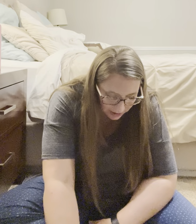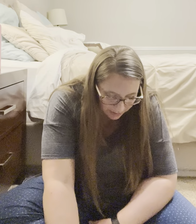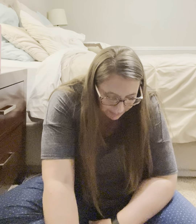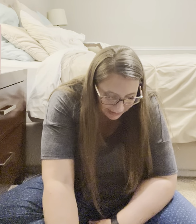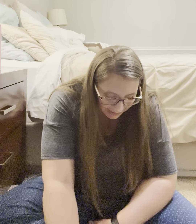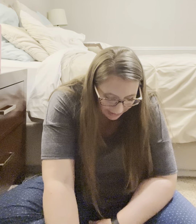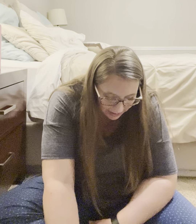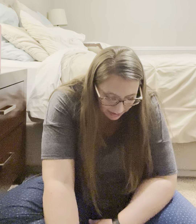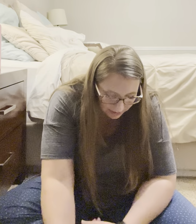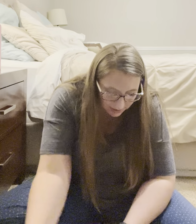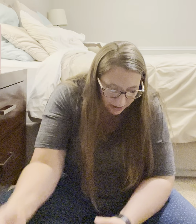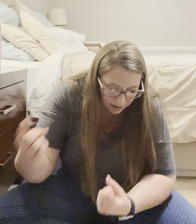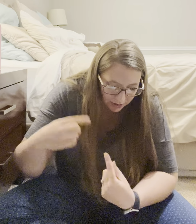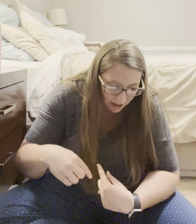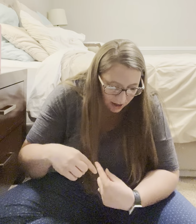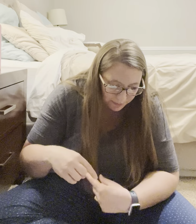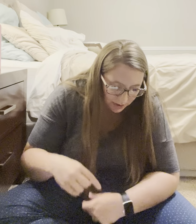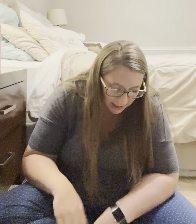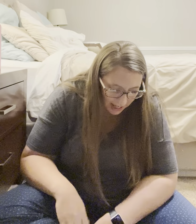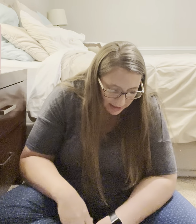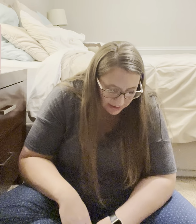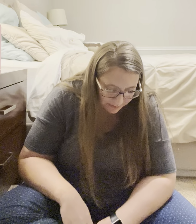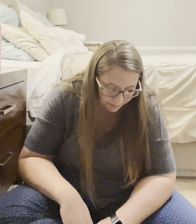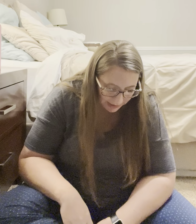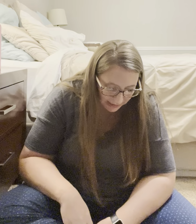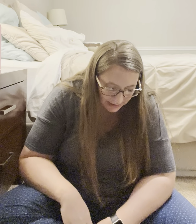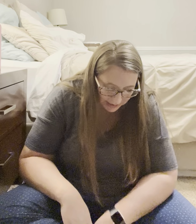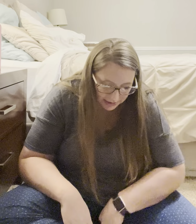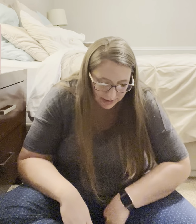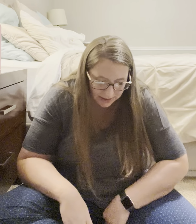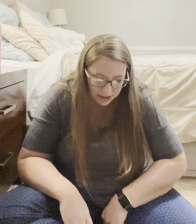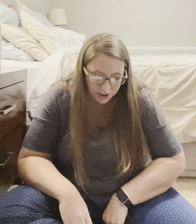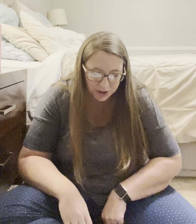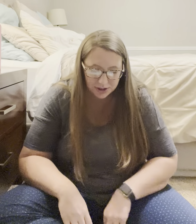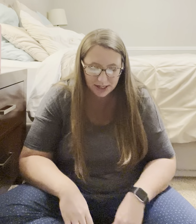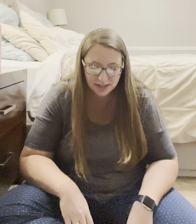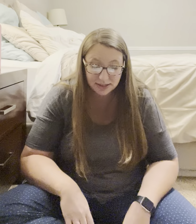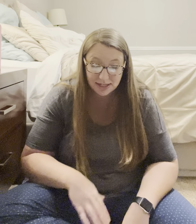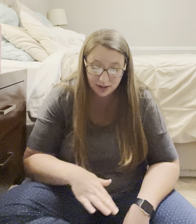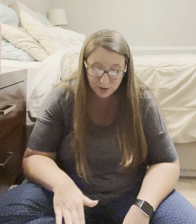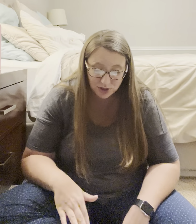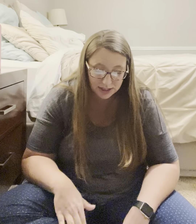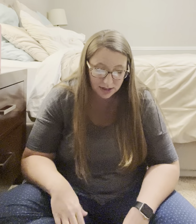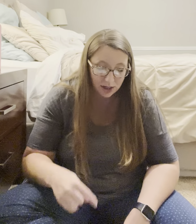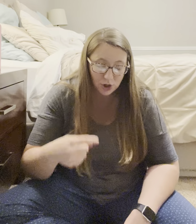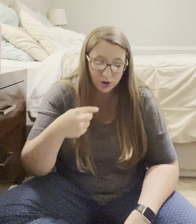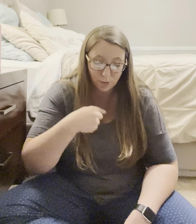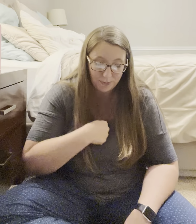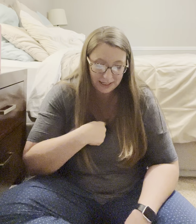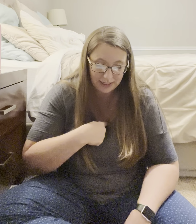Me. Can't. Come. Class. Me. Need. See. Doctor. Okay. That's exactly what she's saying. So, me.